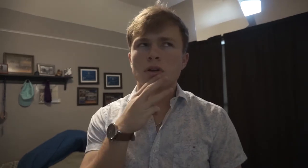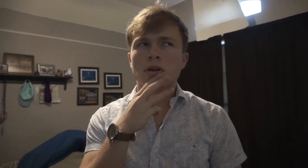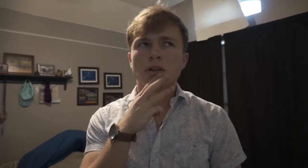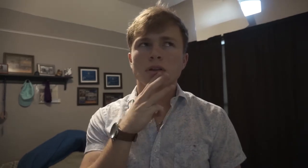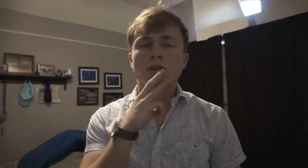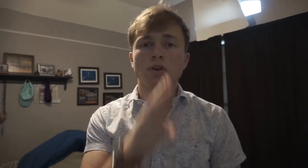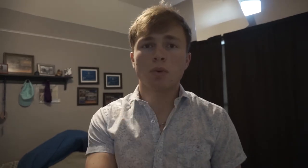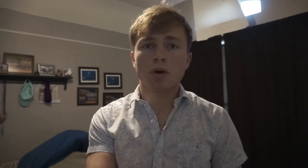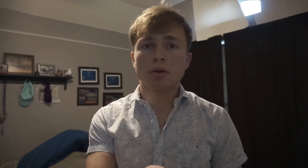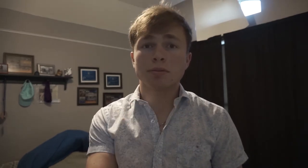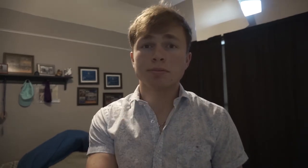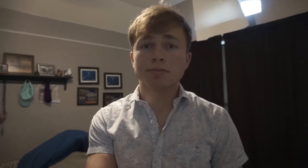You're welcome.